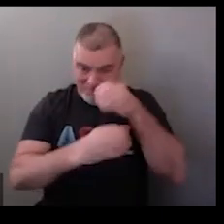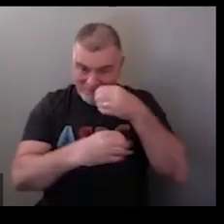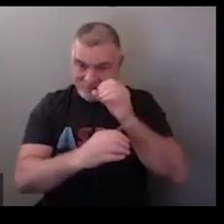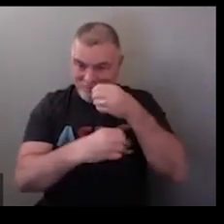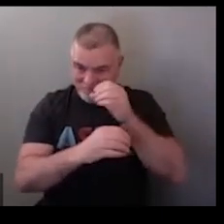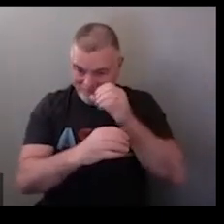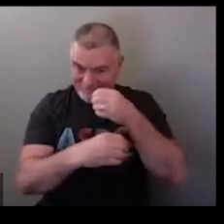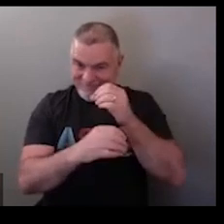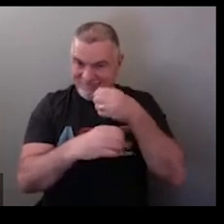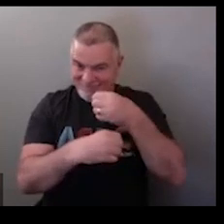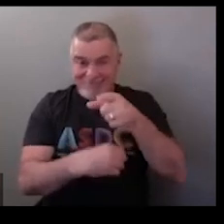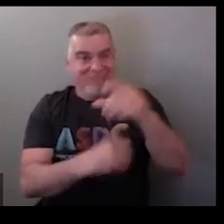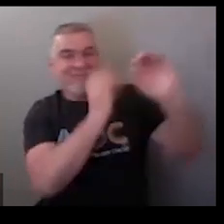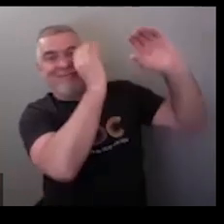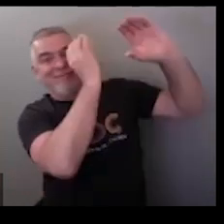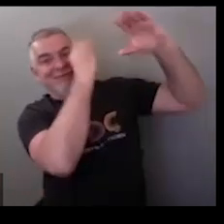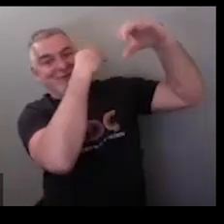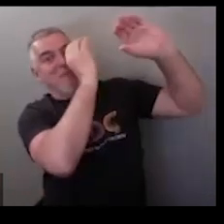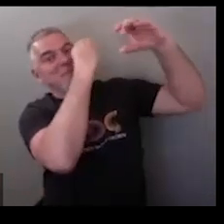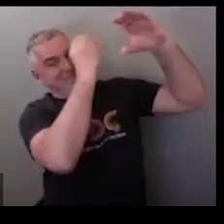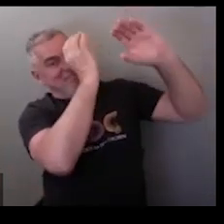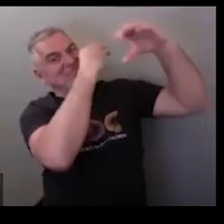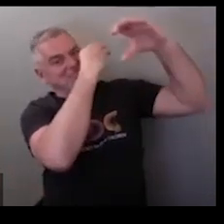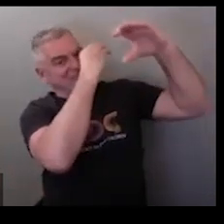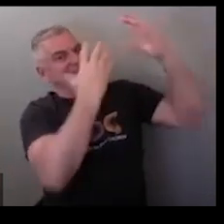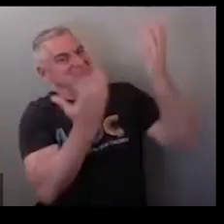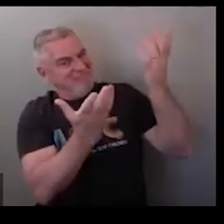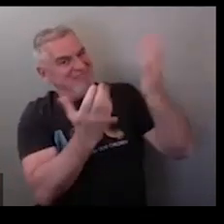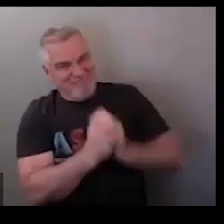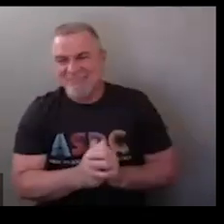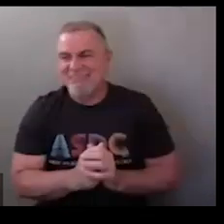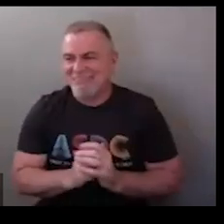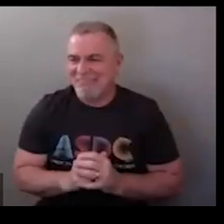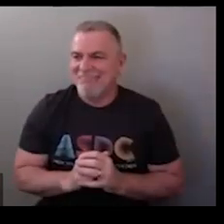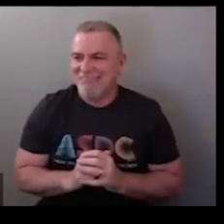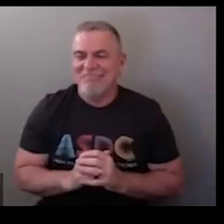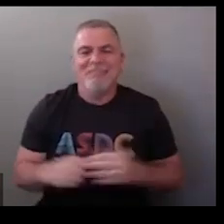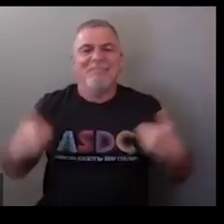something microscope pointed down telescope pointed up